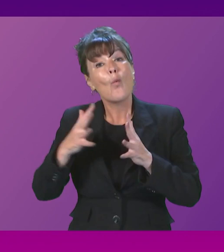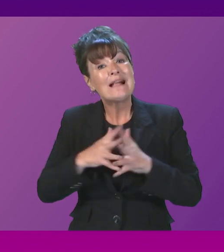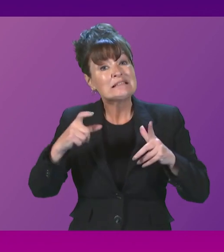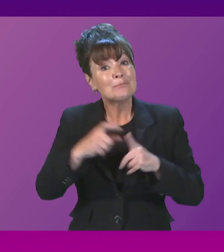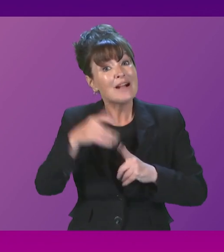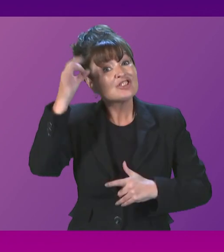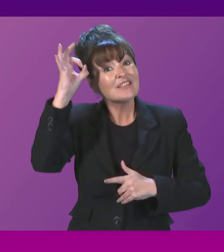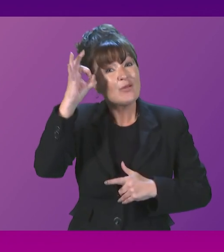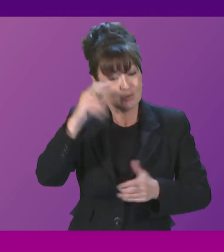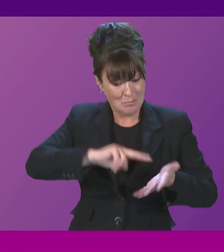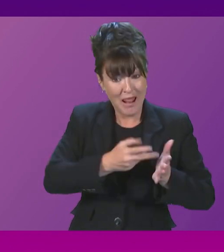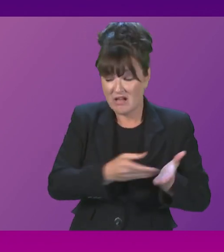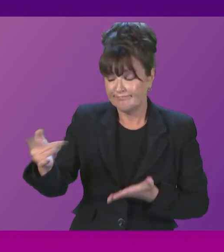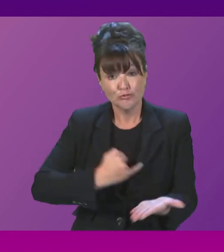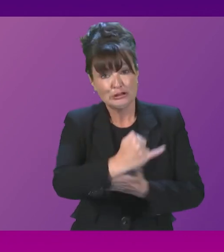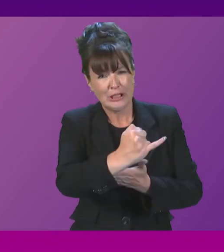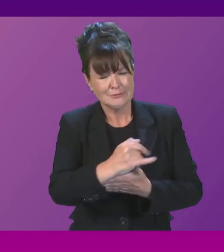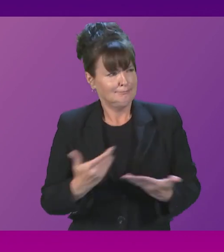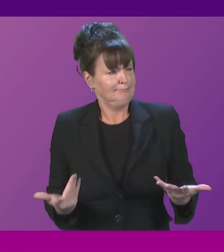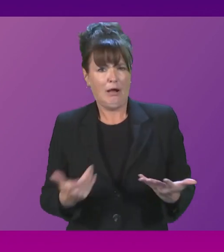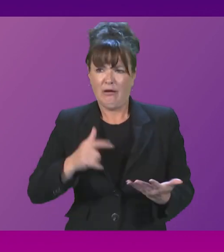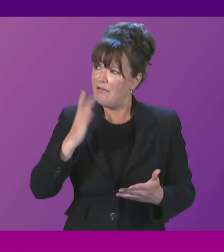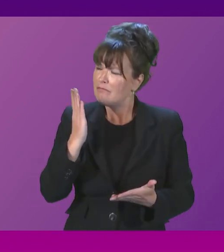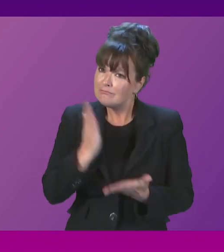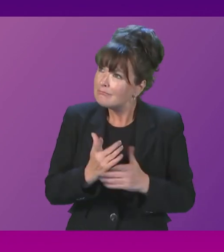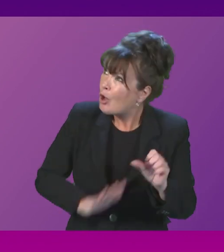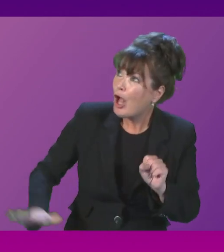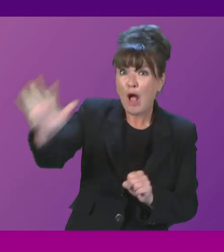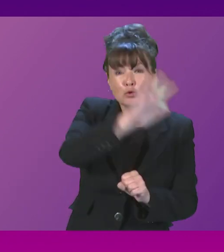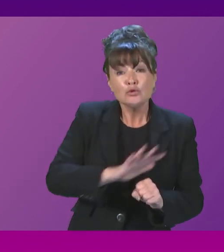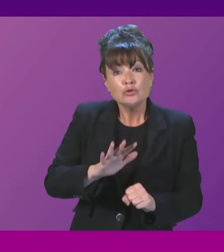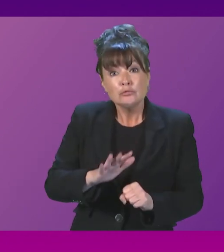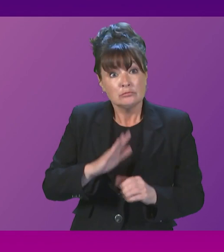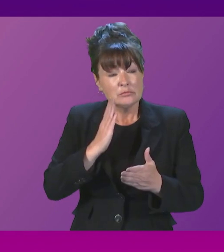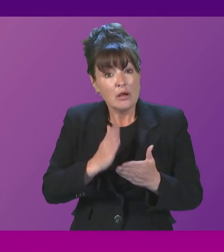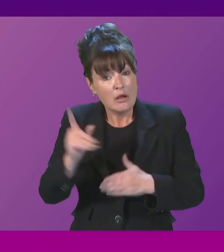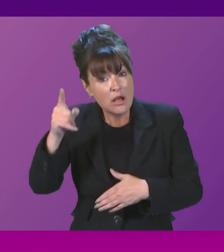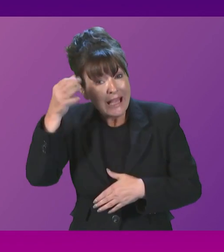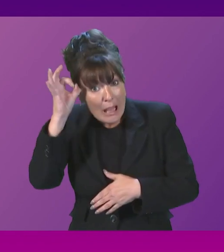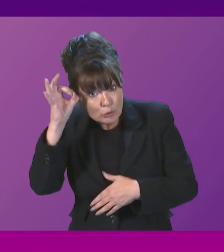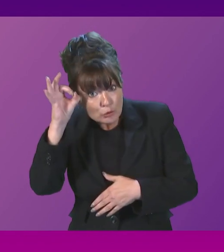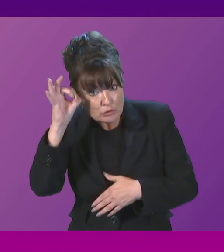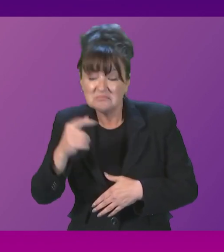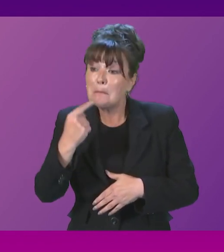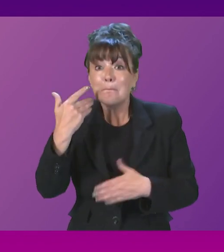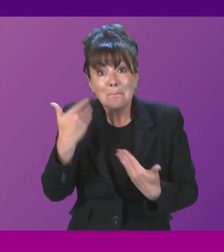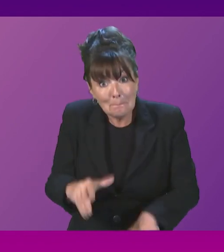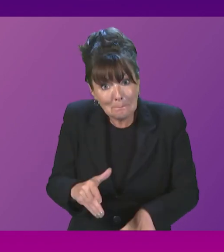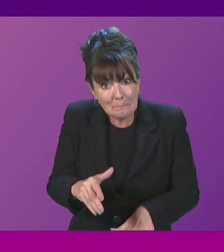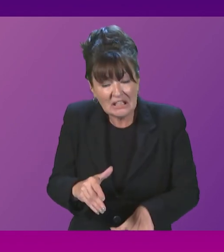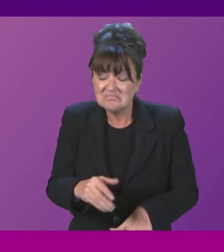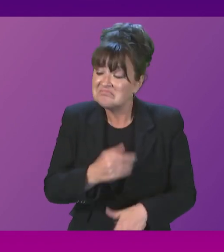Council across Scotland as a whole last year, local councils were overruled in nearly half of the planning